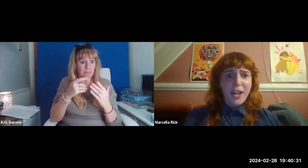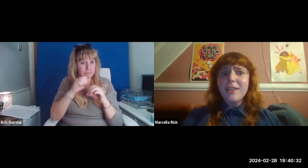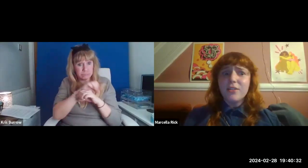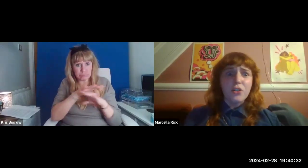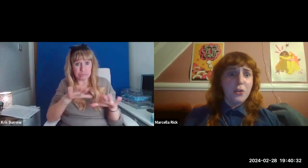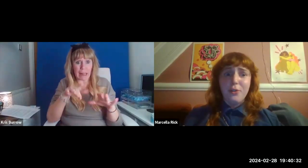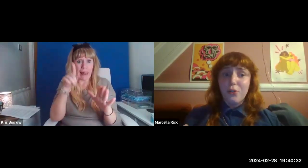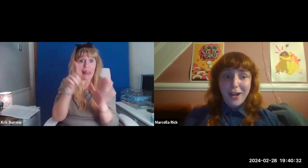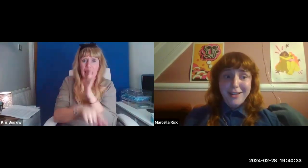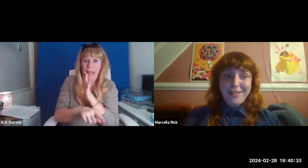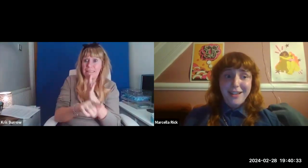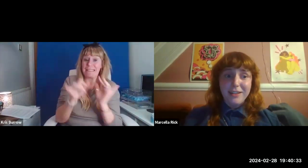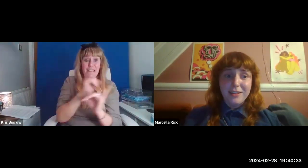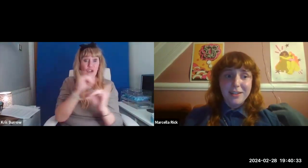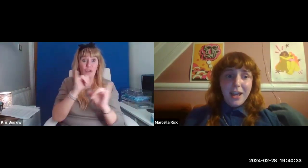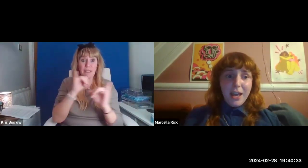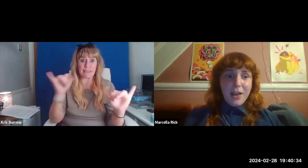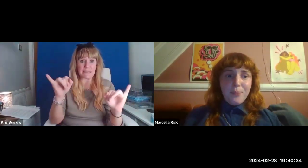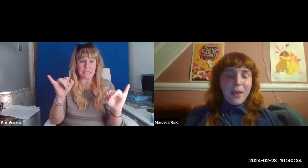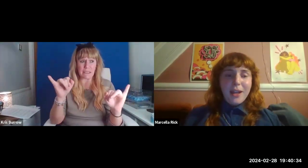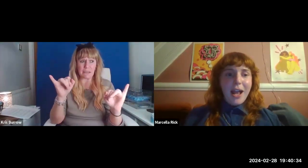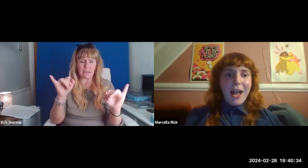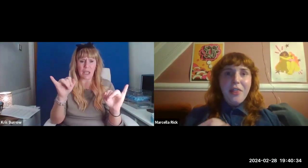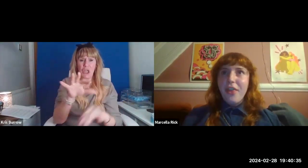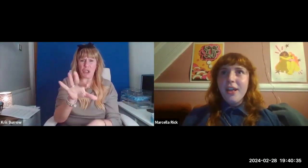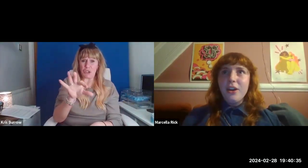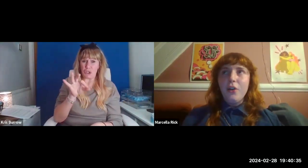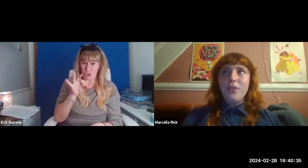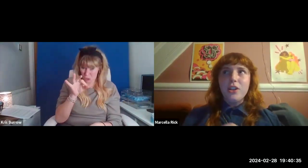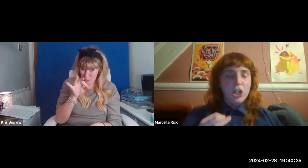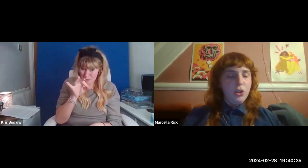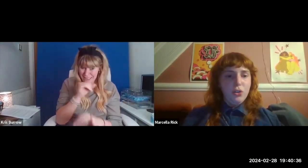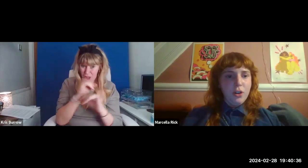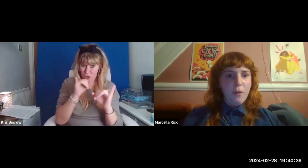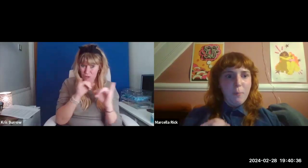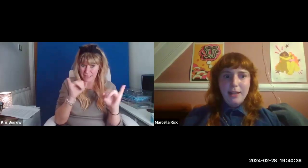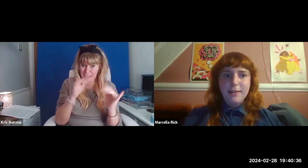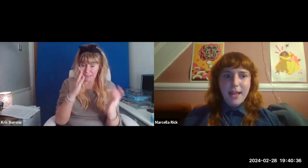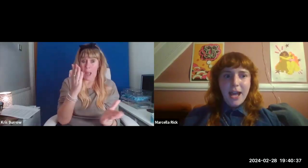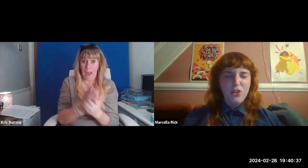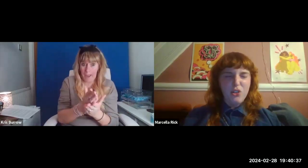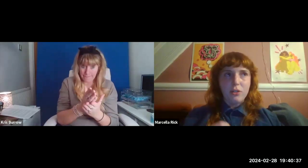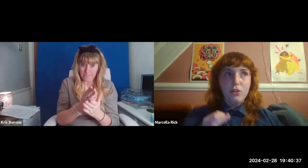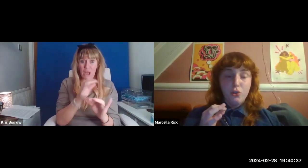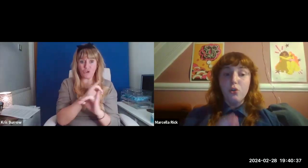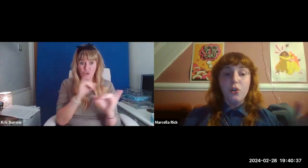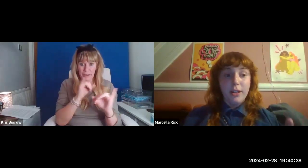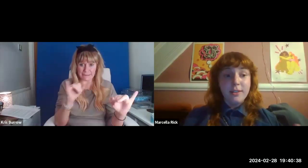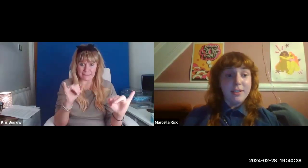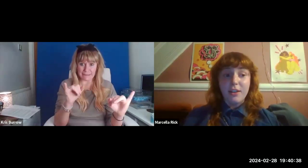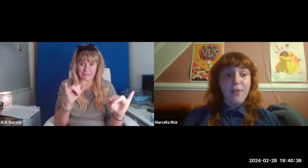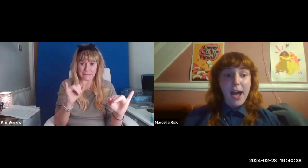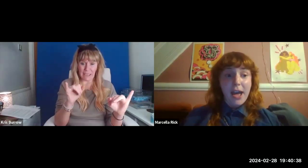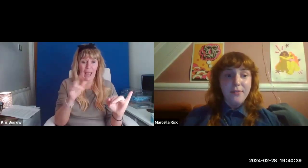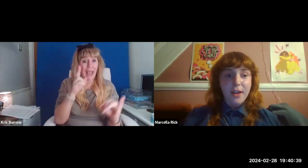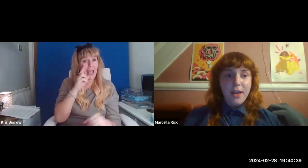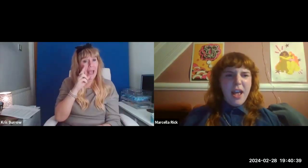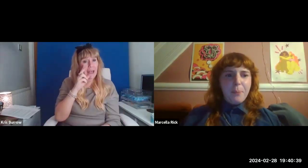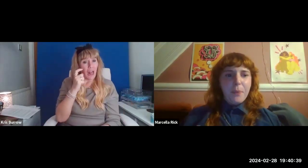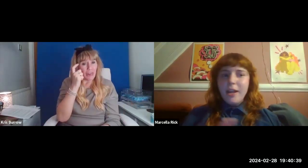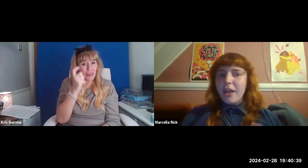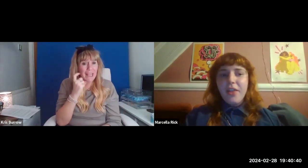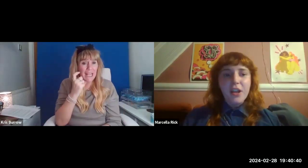focus on is its own crisis. And I think of the children of Palestine just struggling to survive.